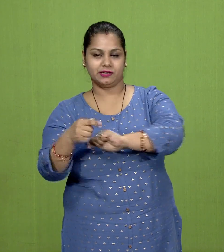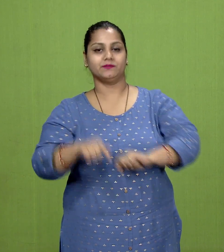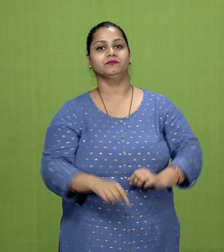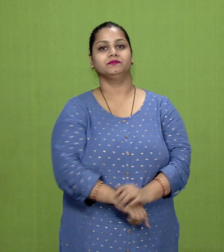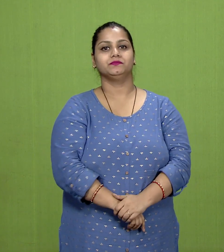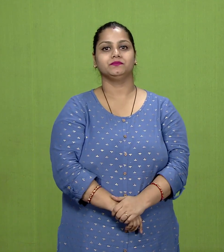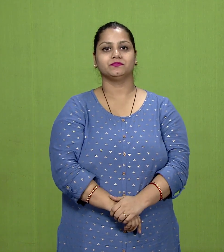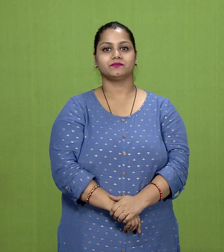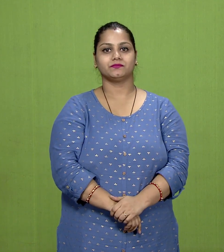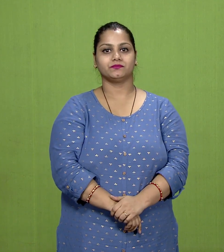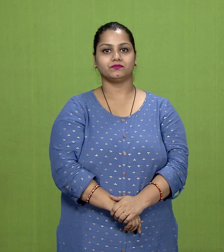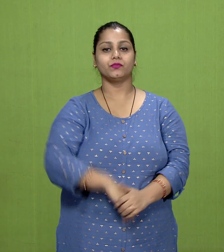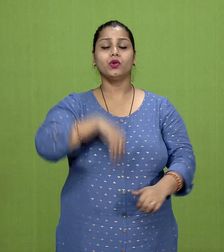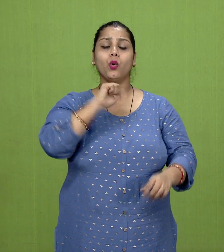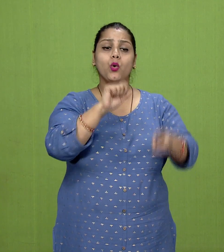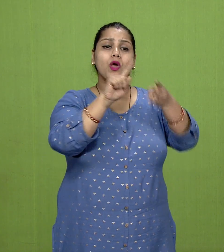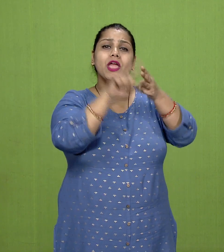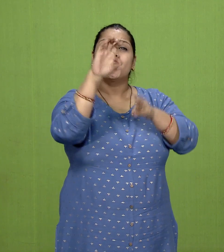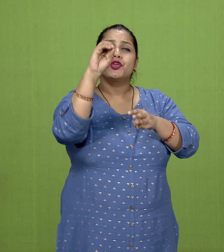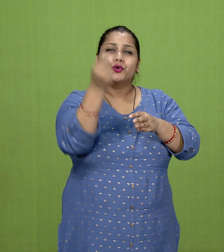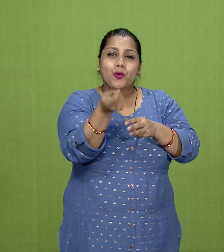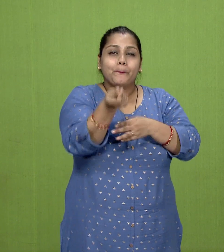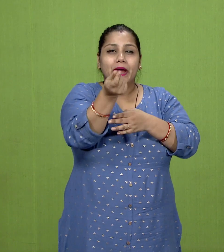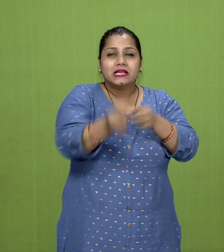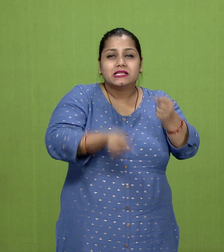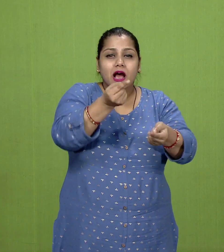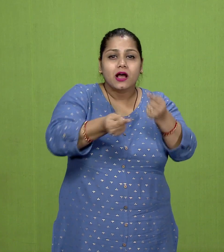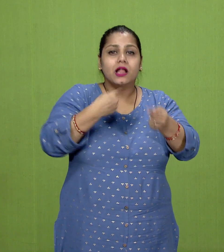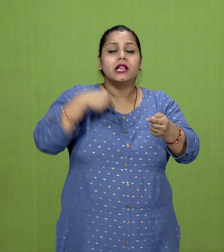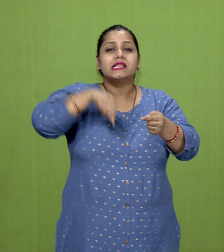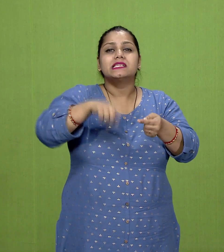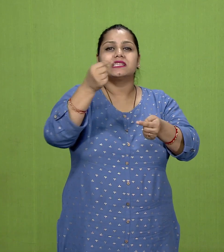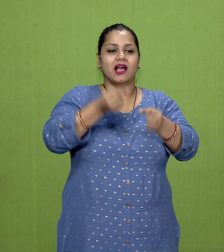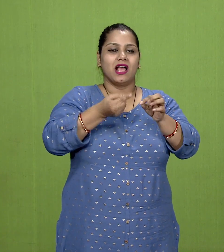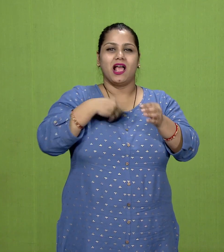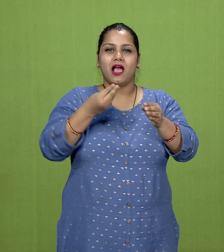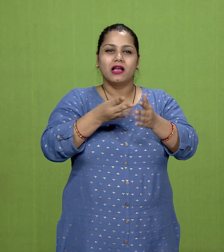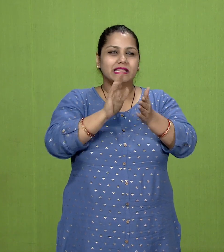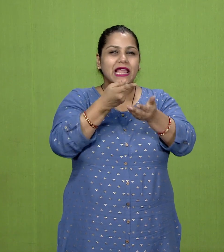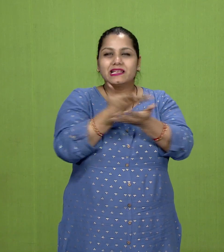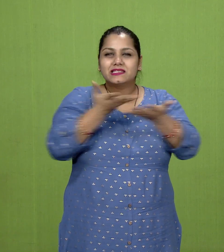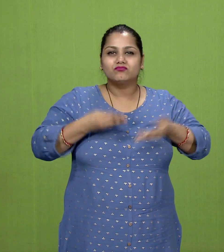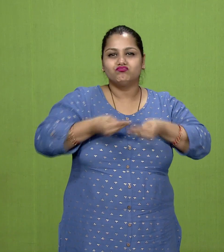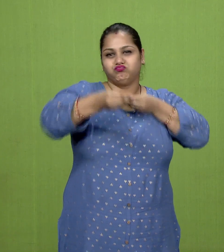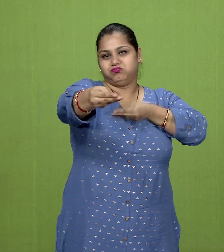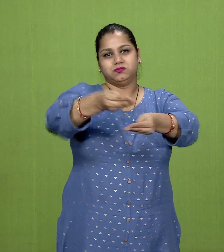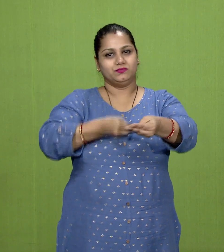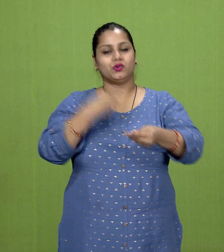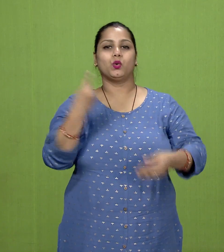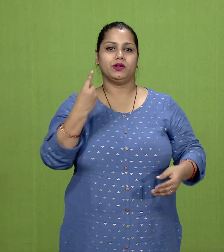their economy was mainly the and the age